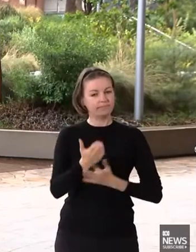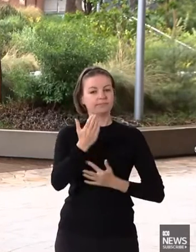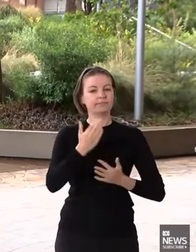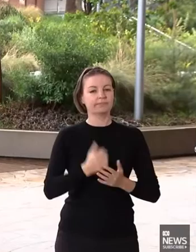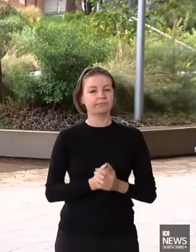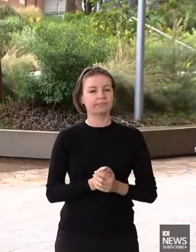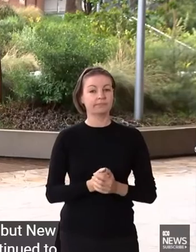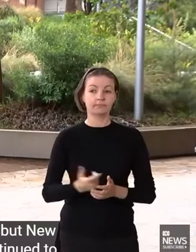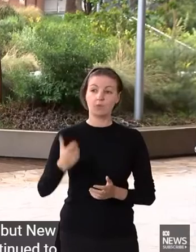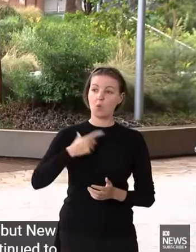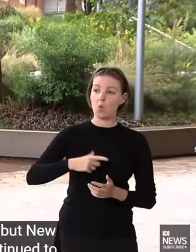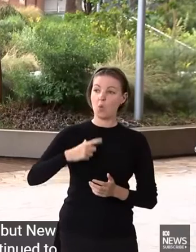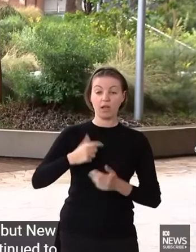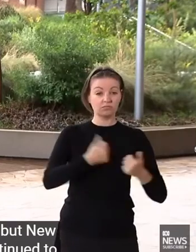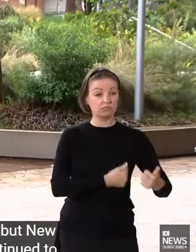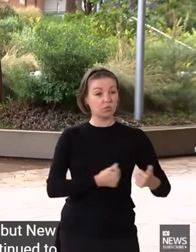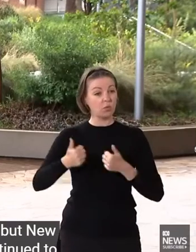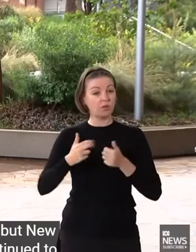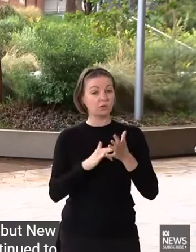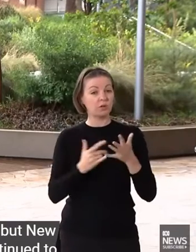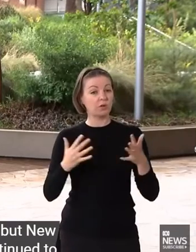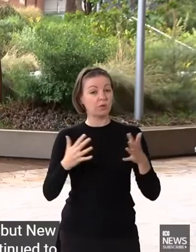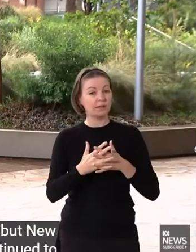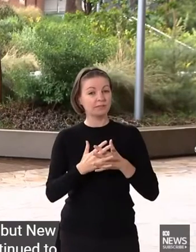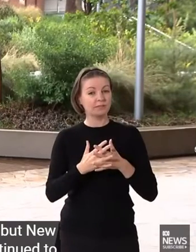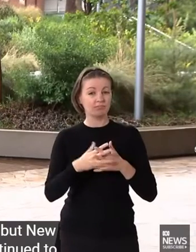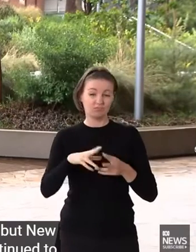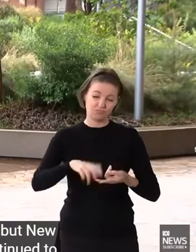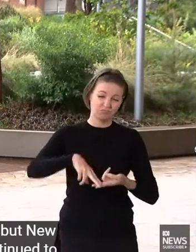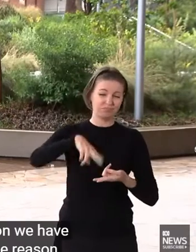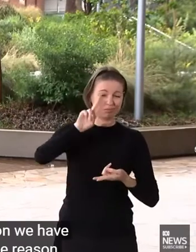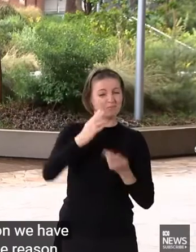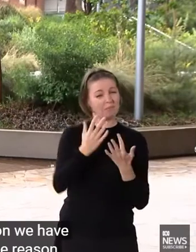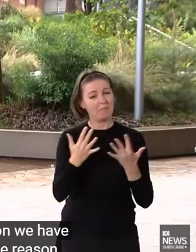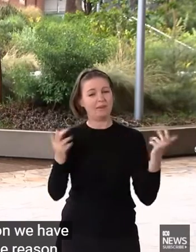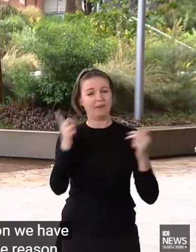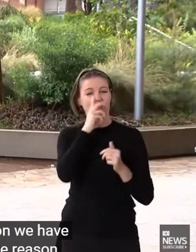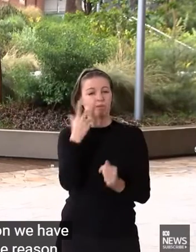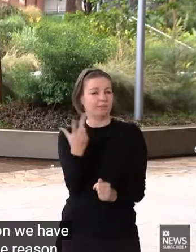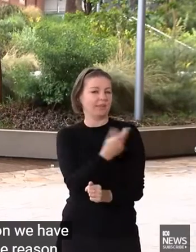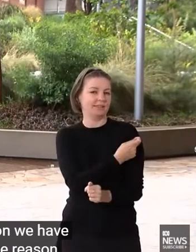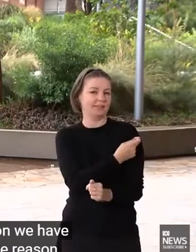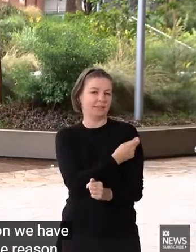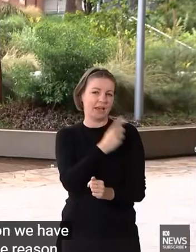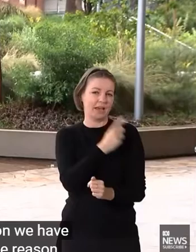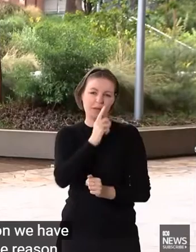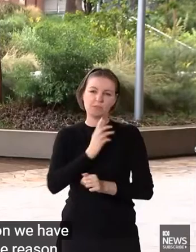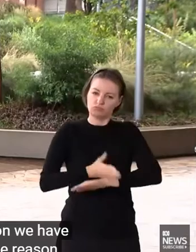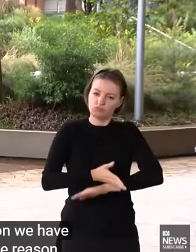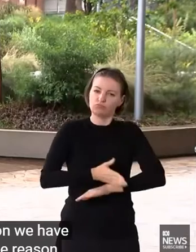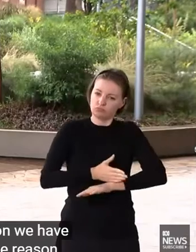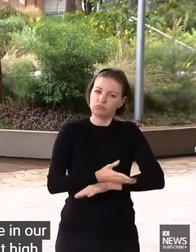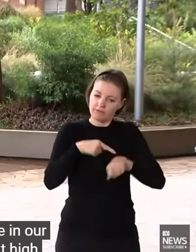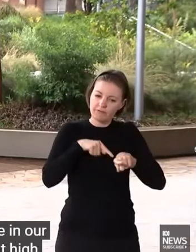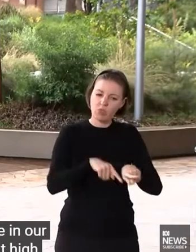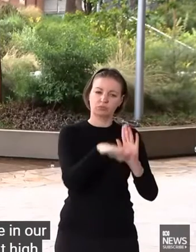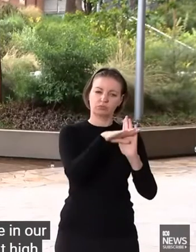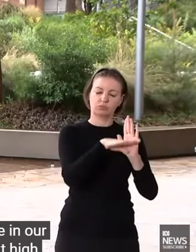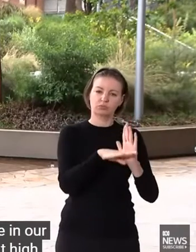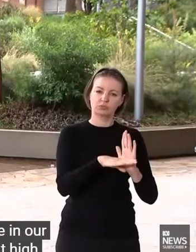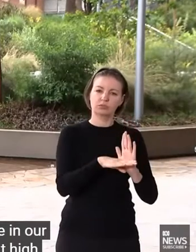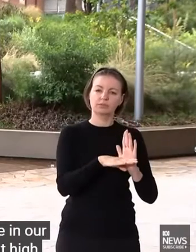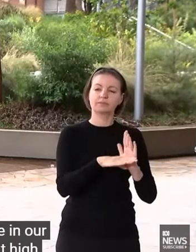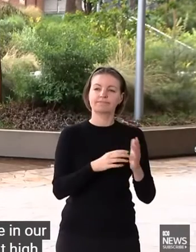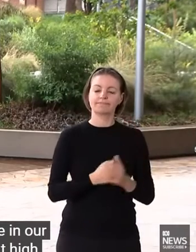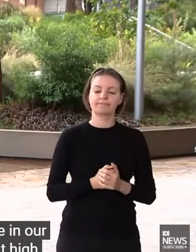the reason we've stood tall here in our state has been a high vaccination rate. The efforts, the sacrifices, following the rules that are in place, they're not